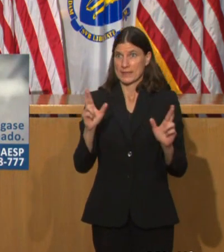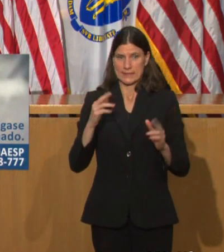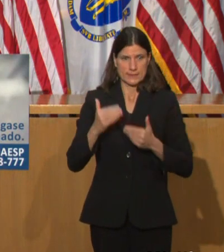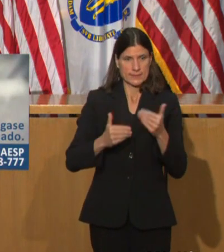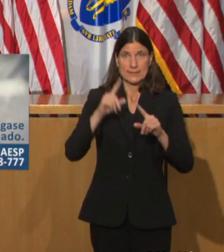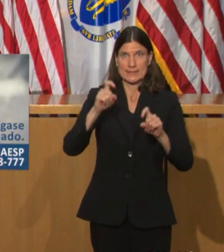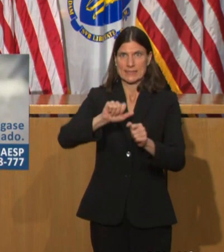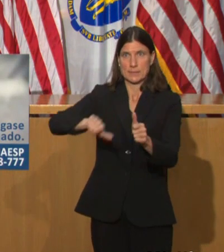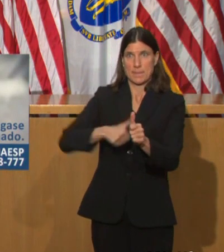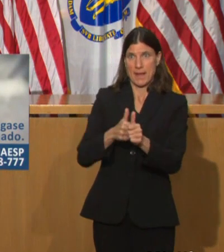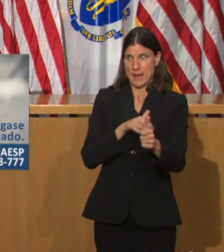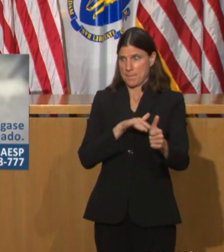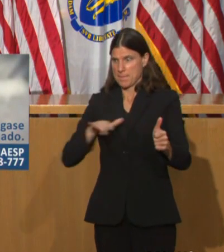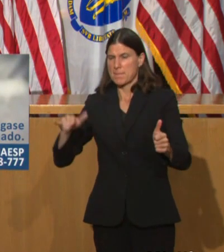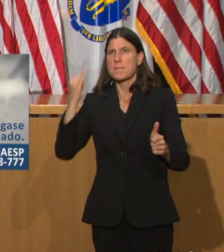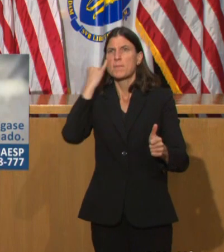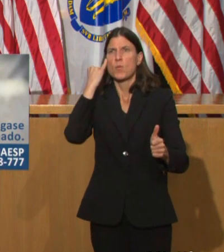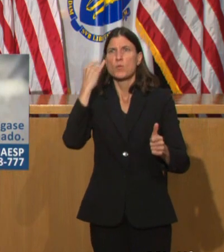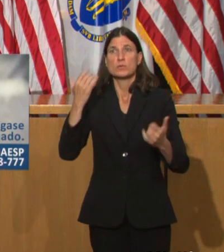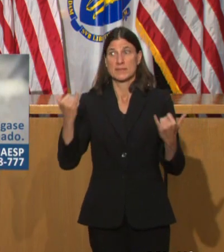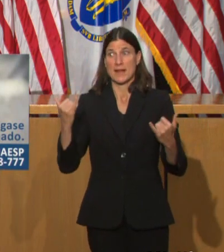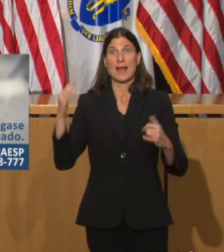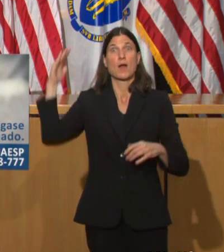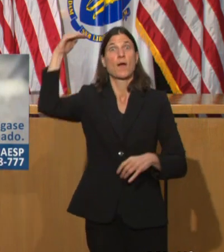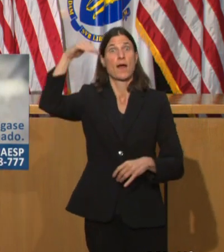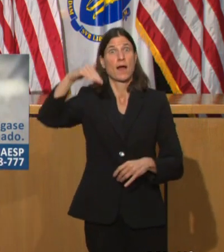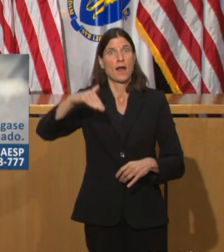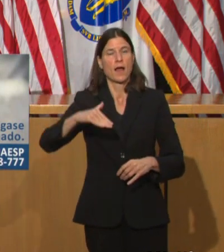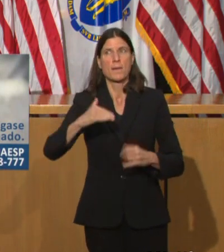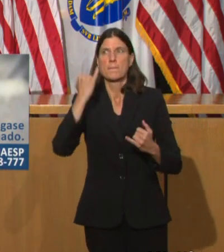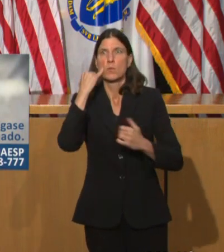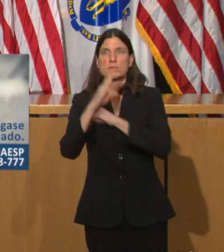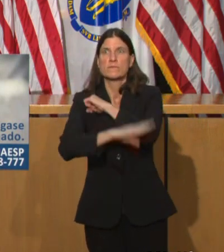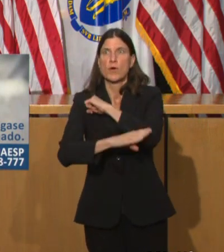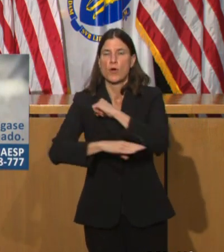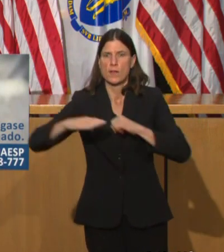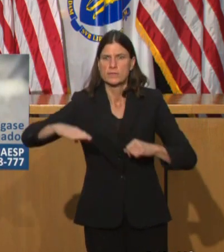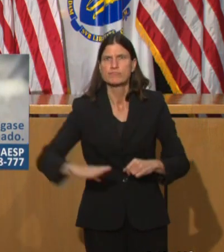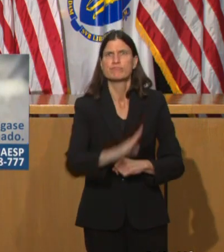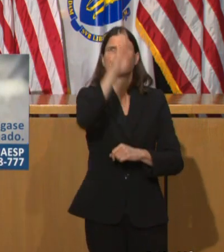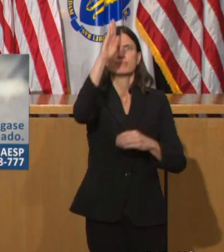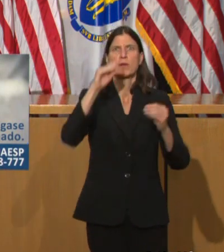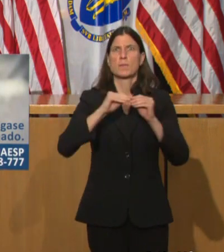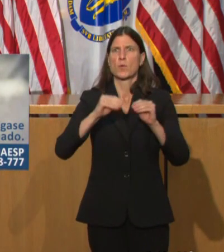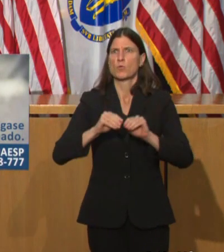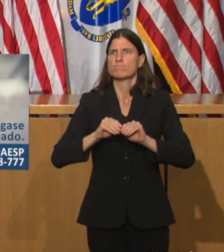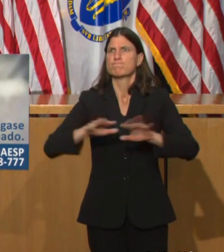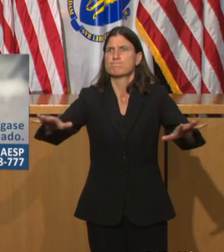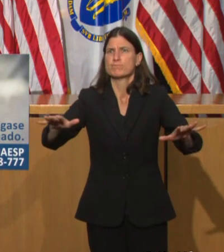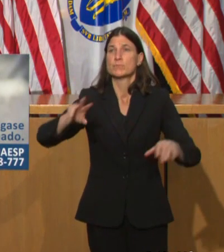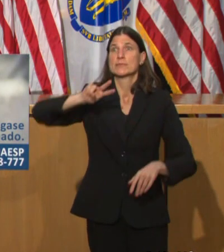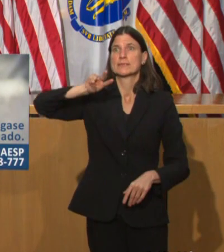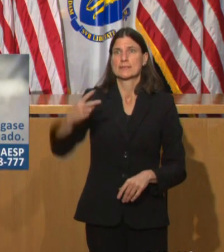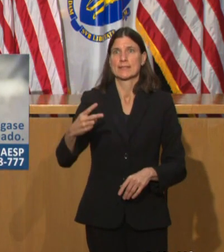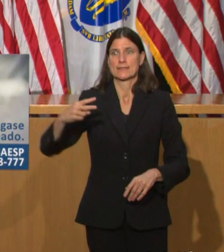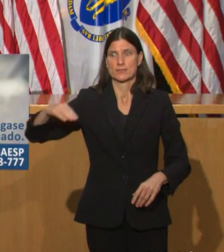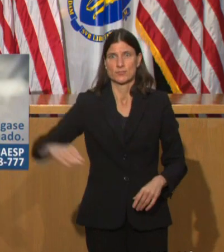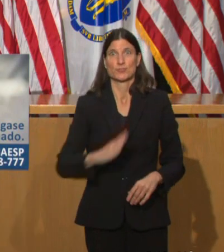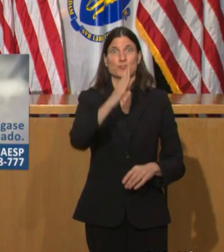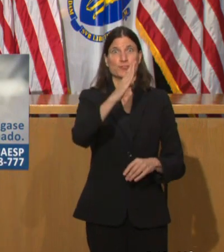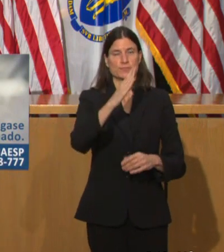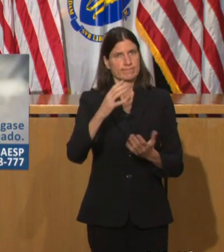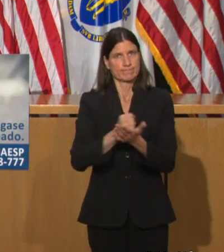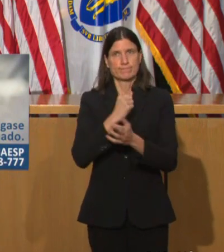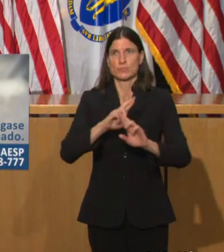-class contact tracing program. The command center will make more information on this proposal available at mass.gov slash